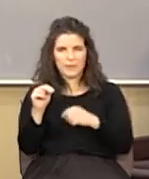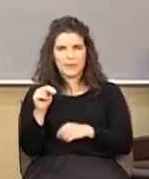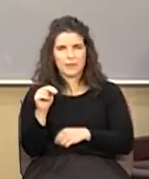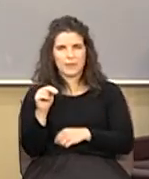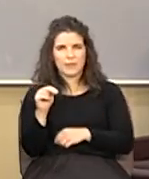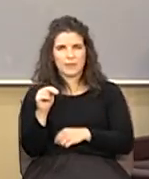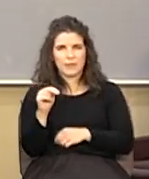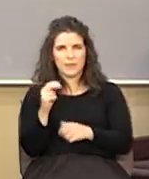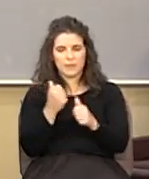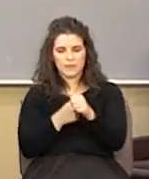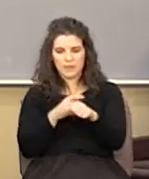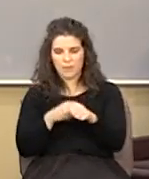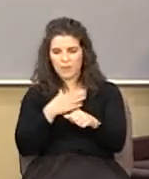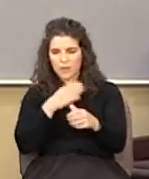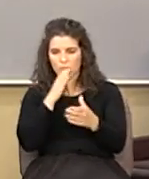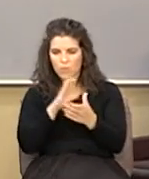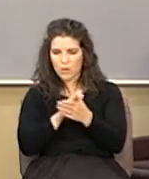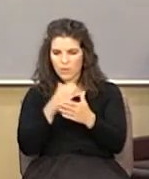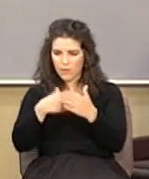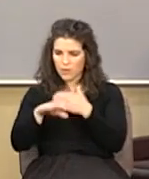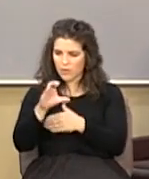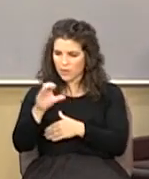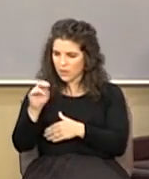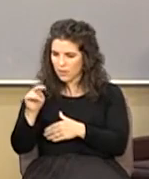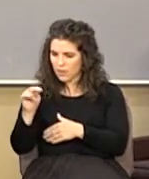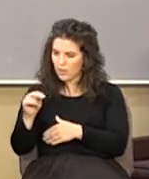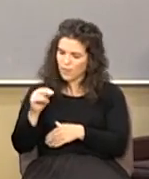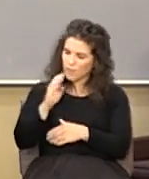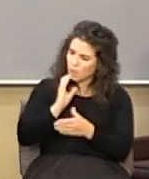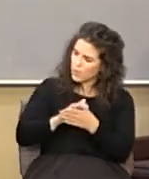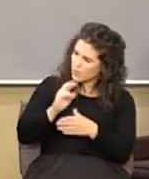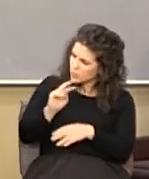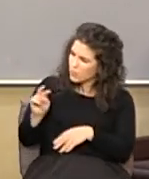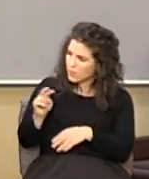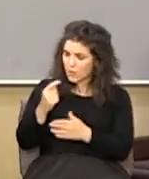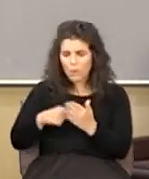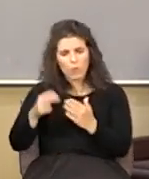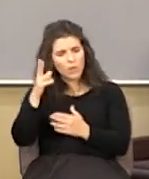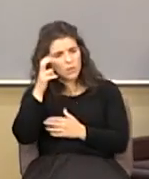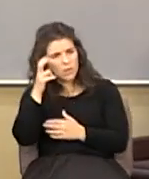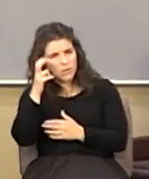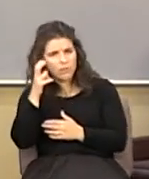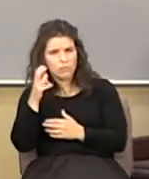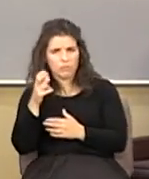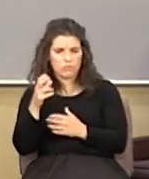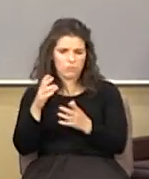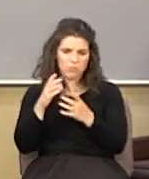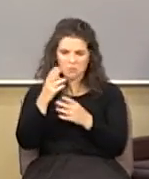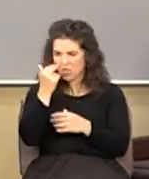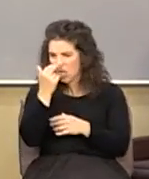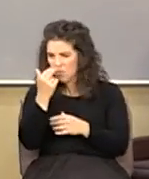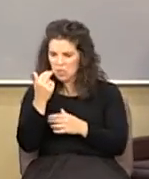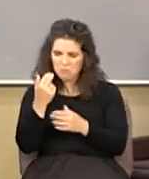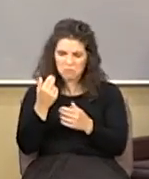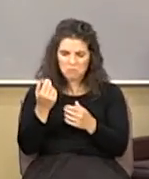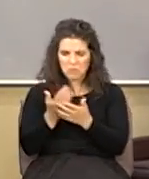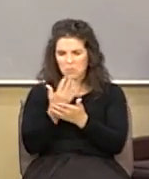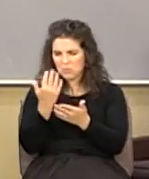And every time my wife comes in the room, CNN, what are you watching that for? Well, I like to hear nuts, you know, I like a little comedy every now and then.